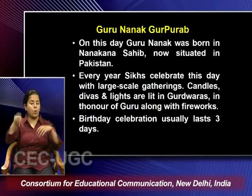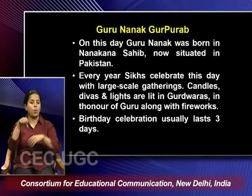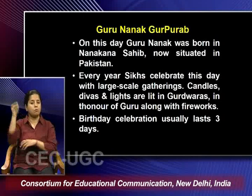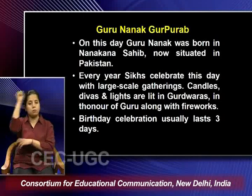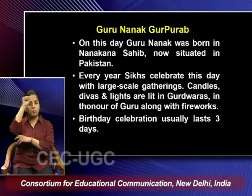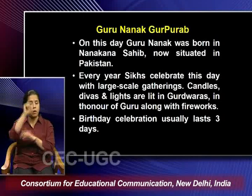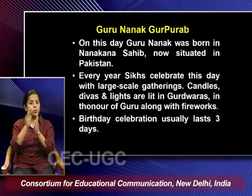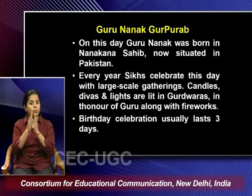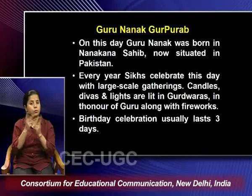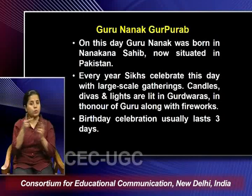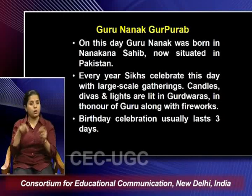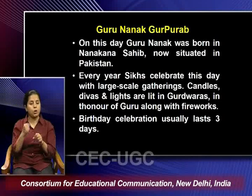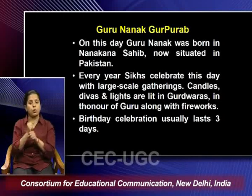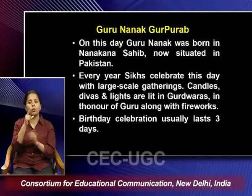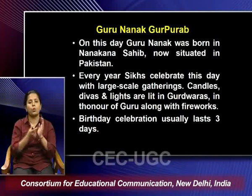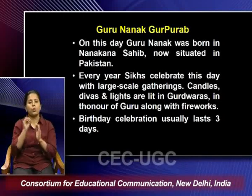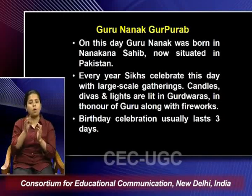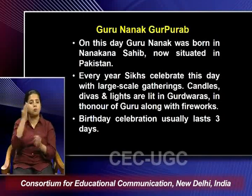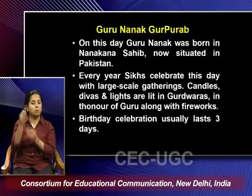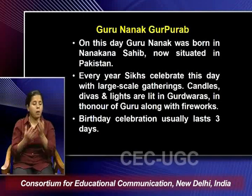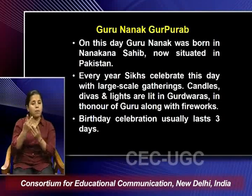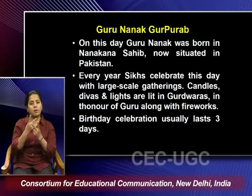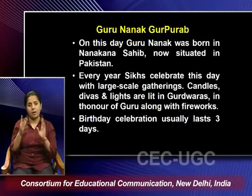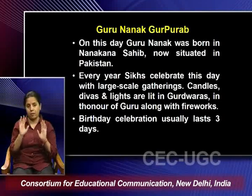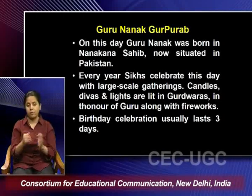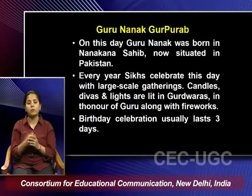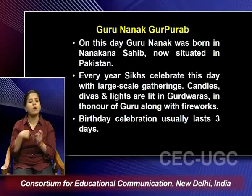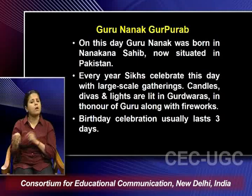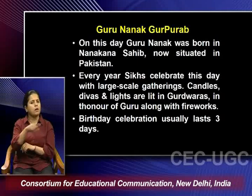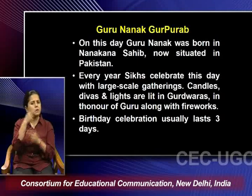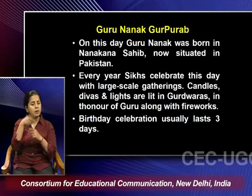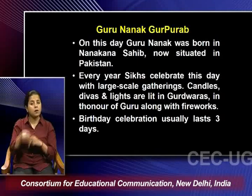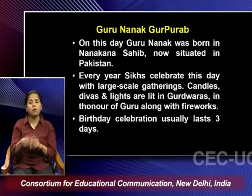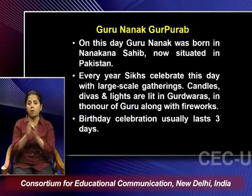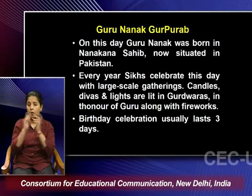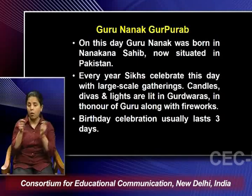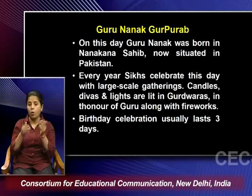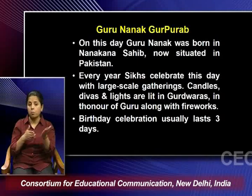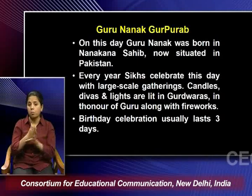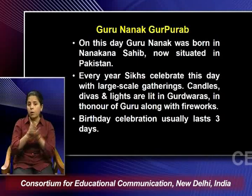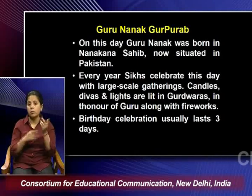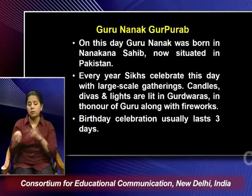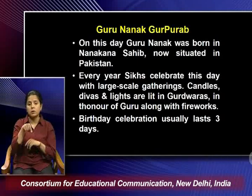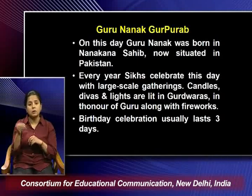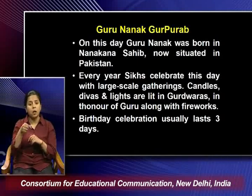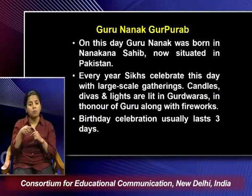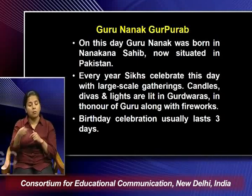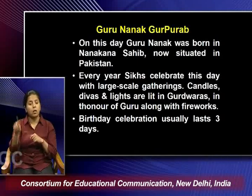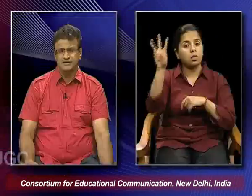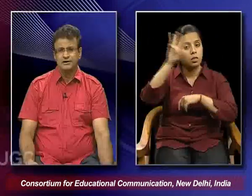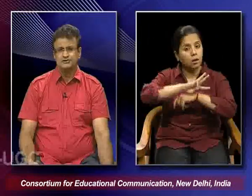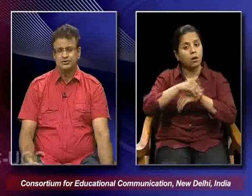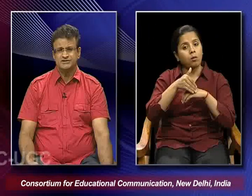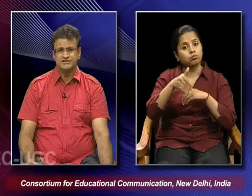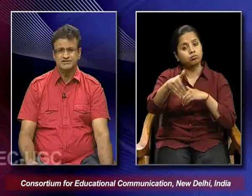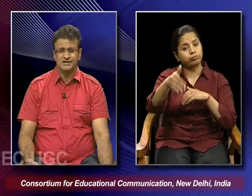of Guru along with the fireworks. And we find that the birthday celebrations usually they last three days.